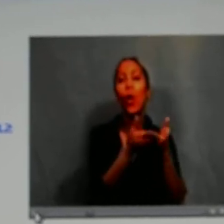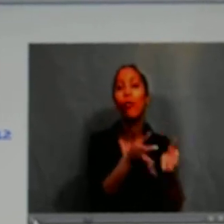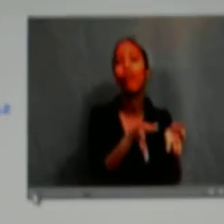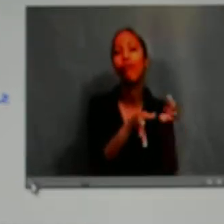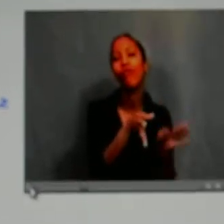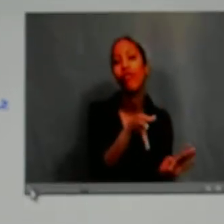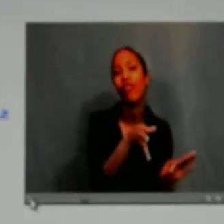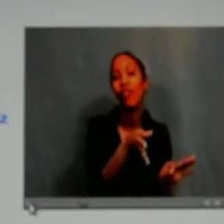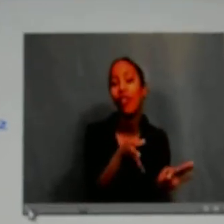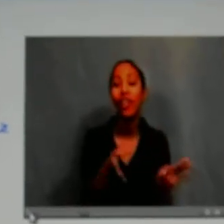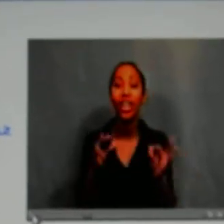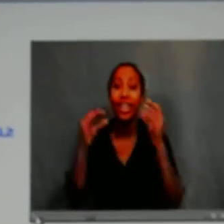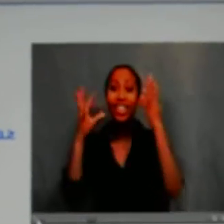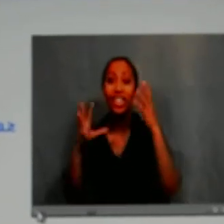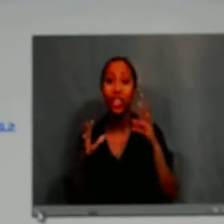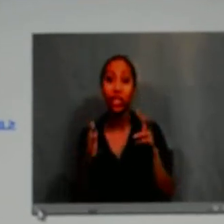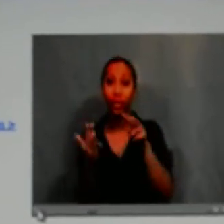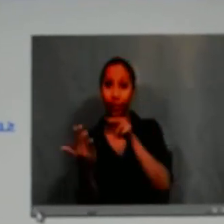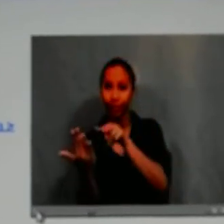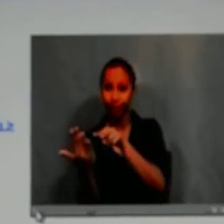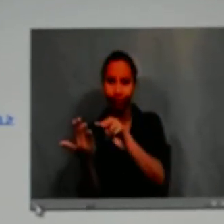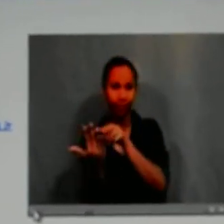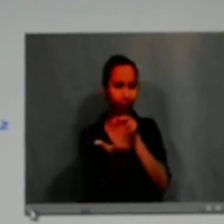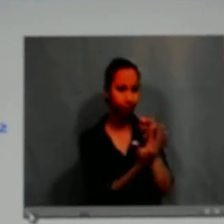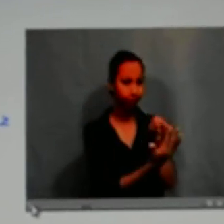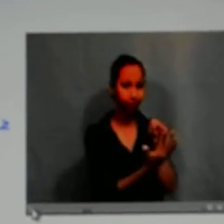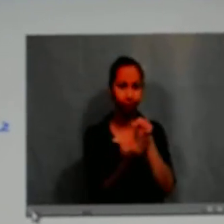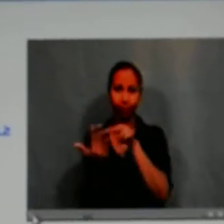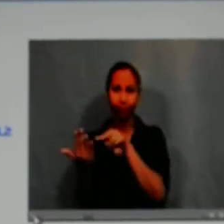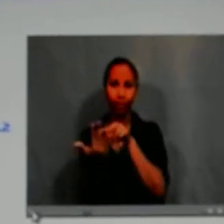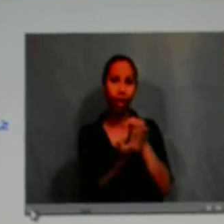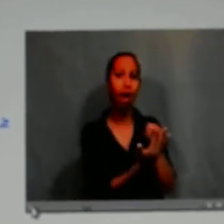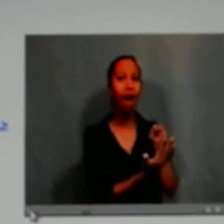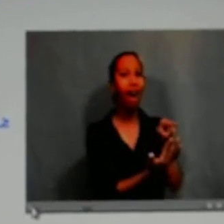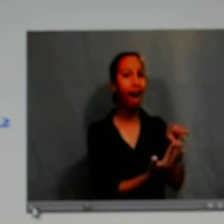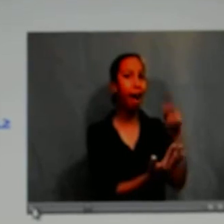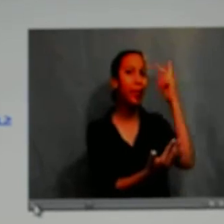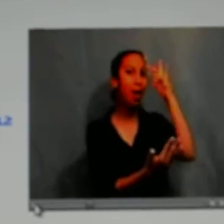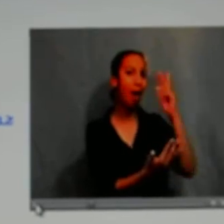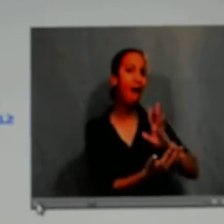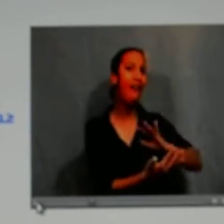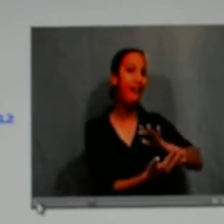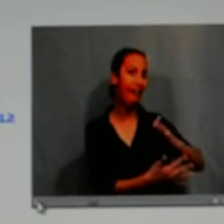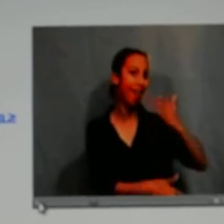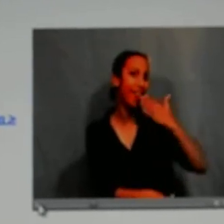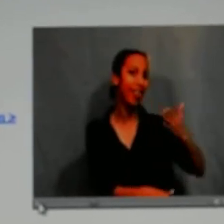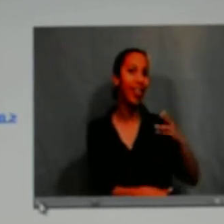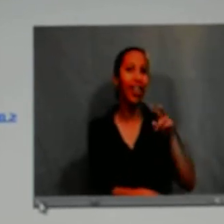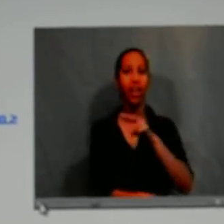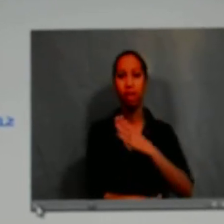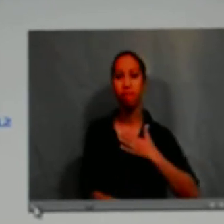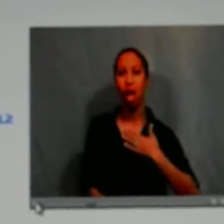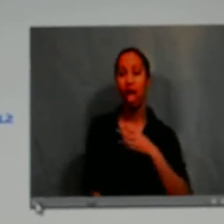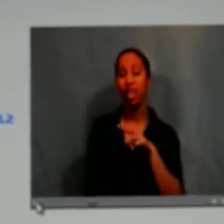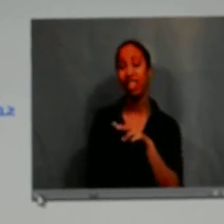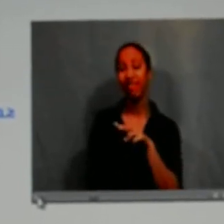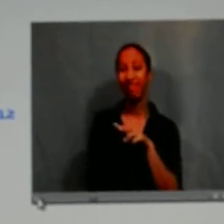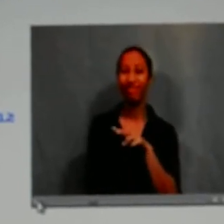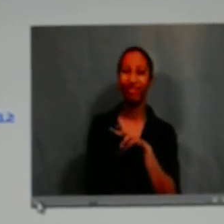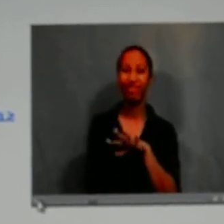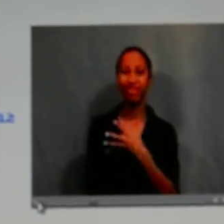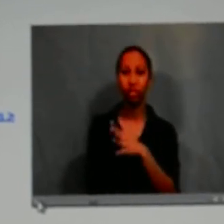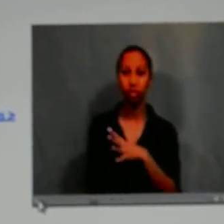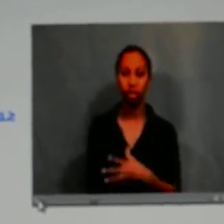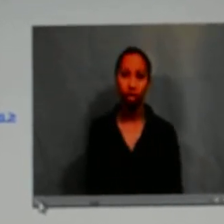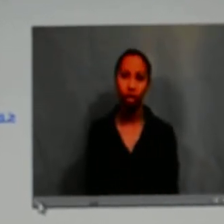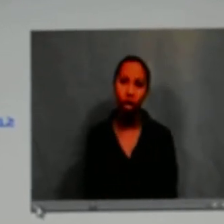Now the boy next to me, Paul, had drawn a simple drawing of a boat. Well, the teacher came and looked at both of our pictures. And he's like, wow,